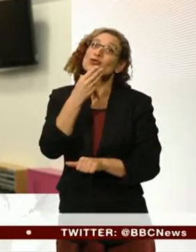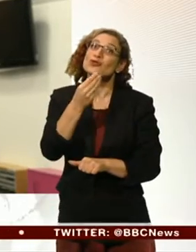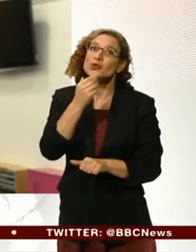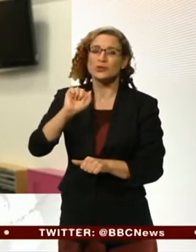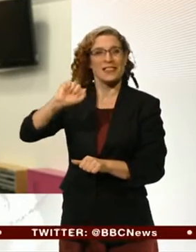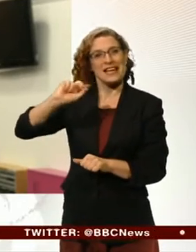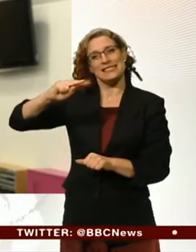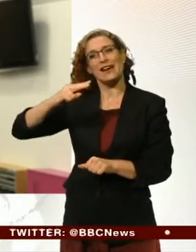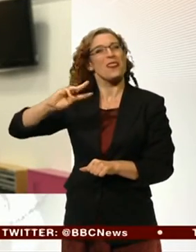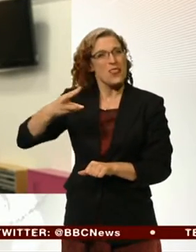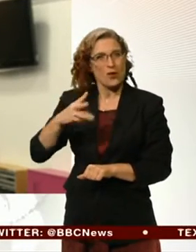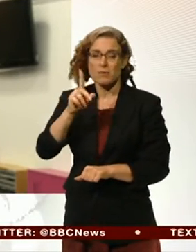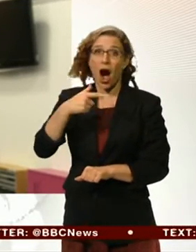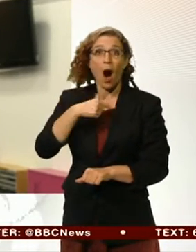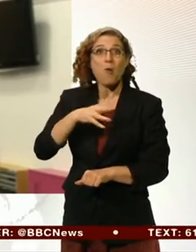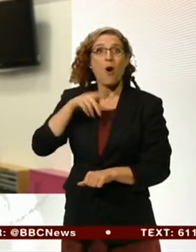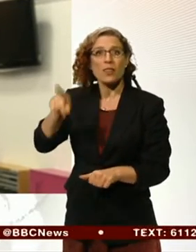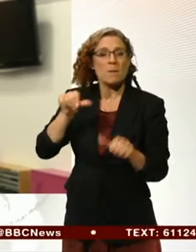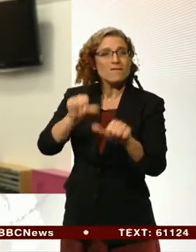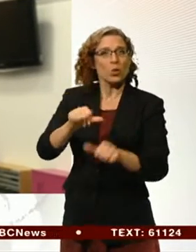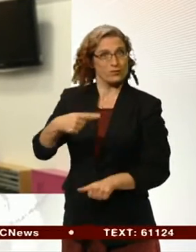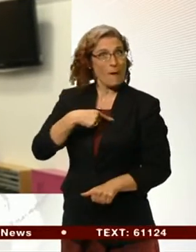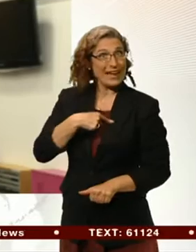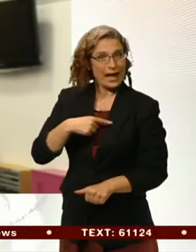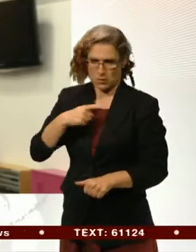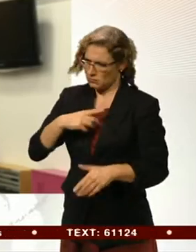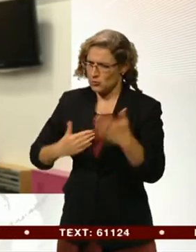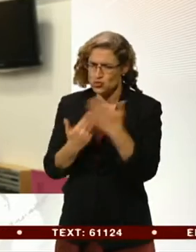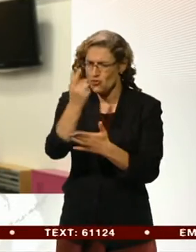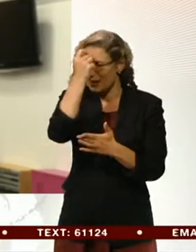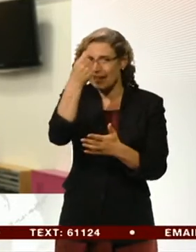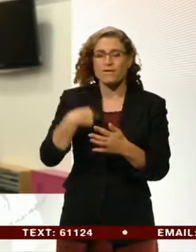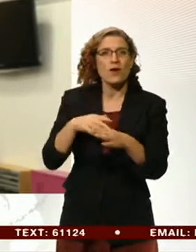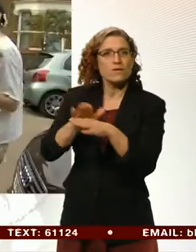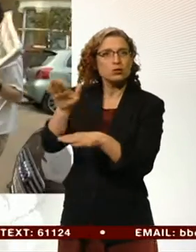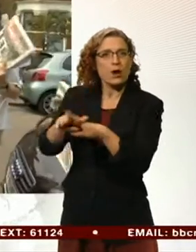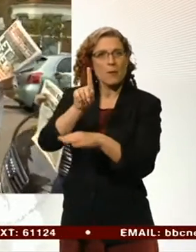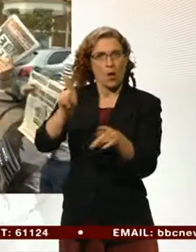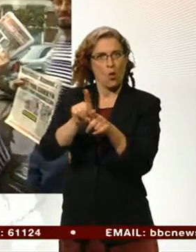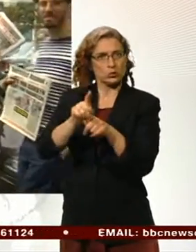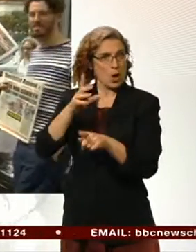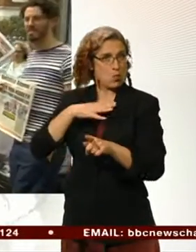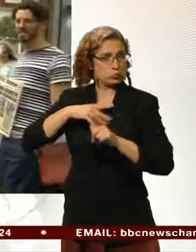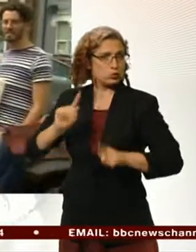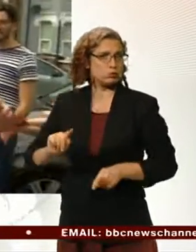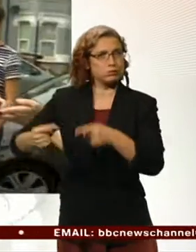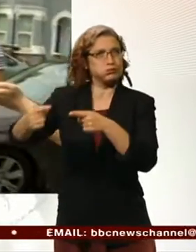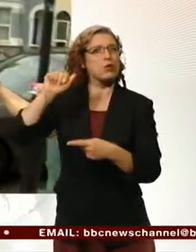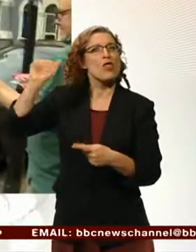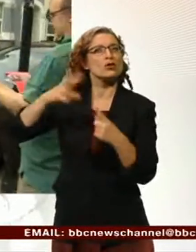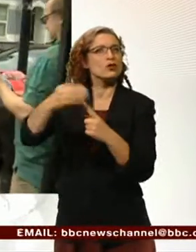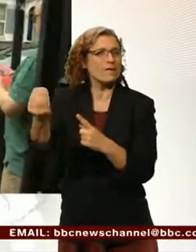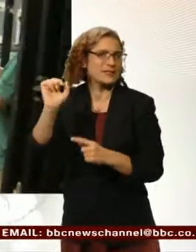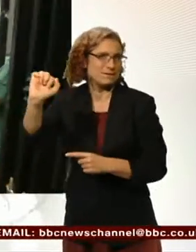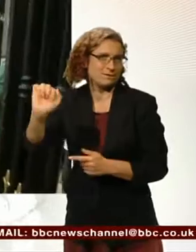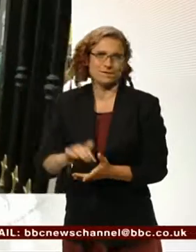for me, for the radical ideas we've got for the future, but also be strong enough to take the Tories on. All the while, he's planning